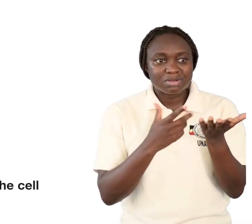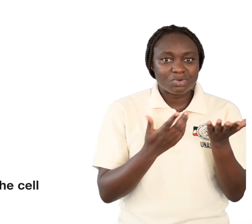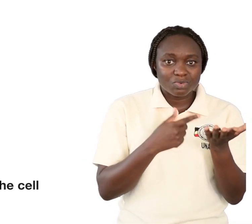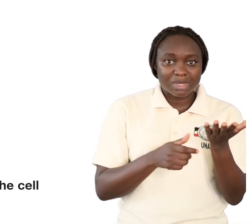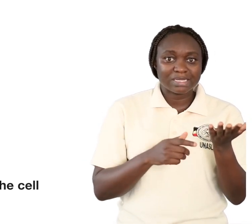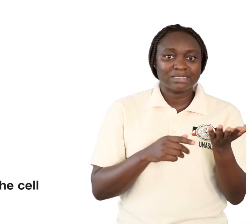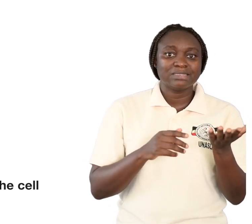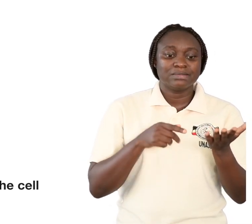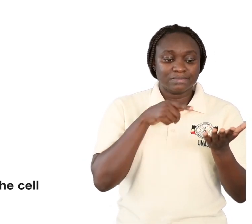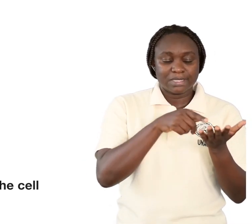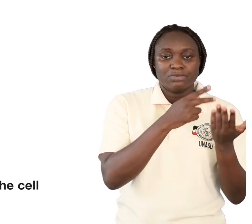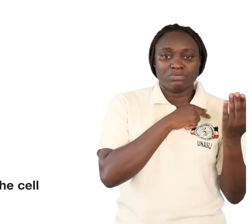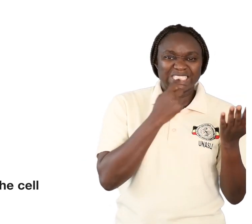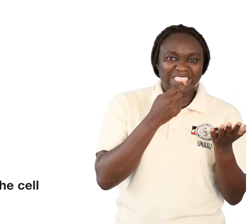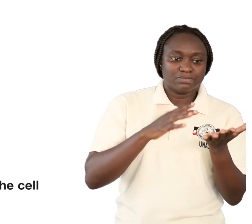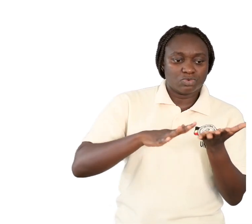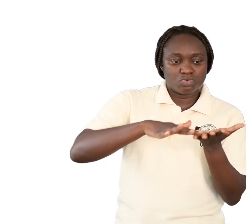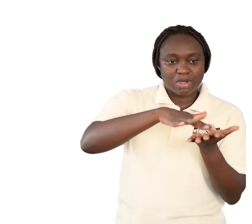fence.